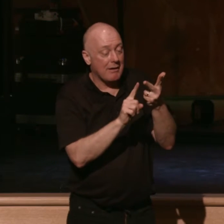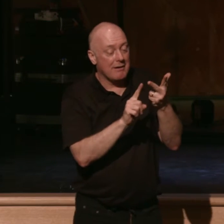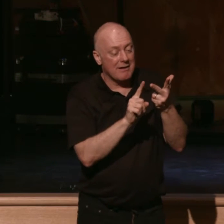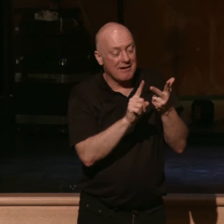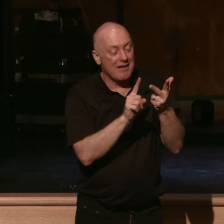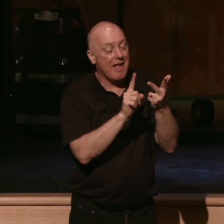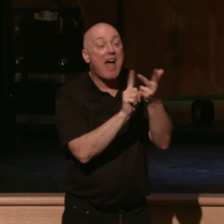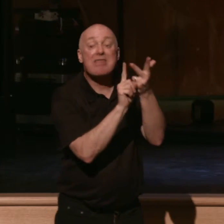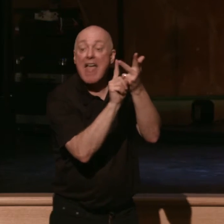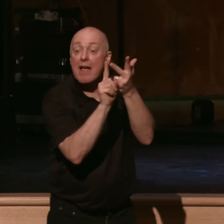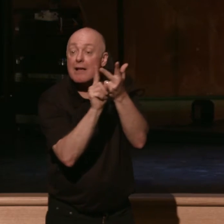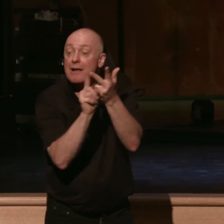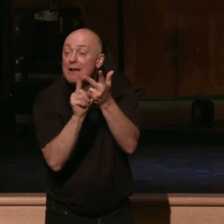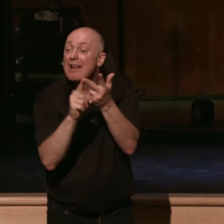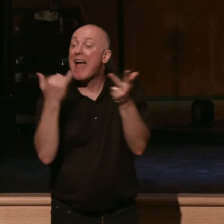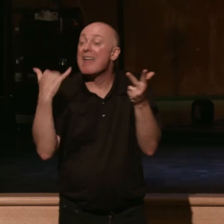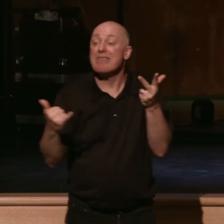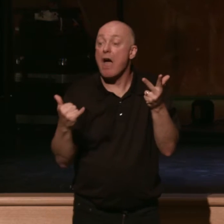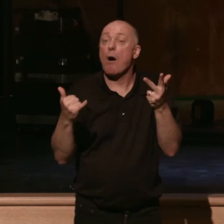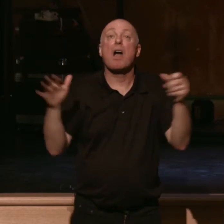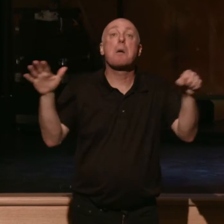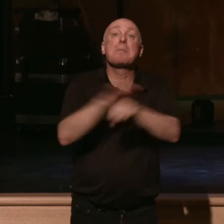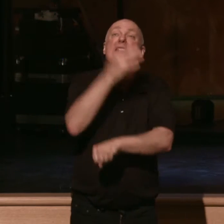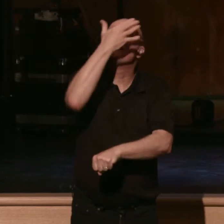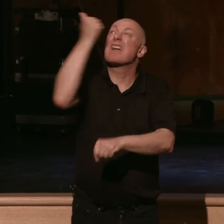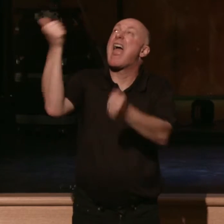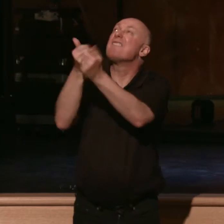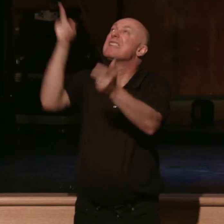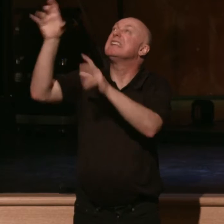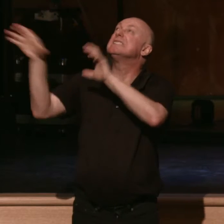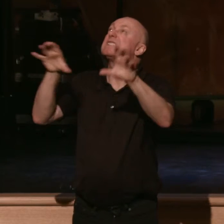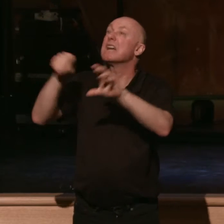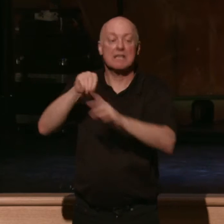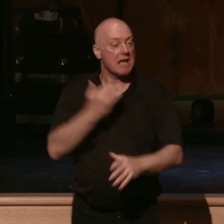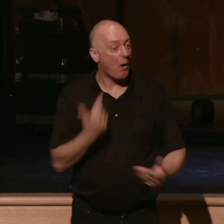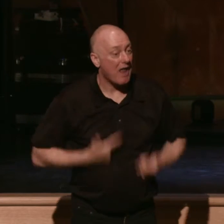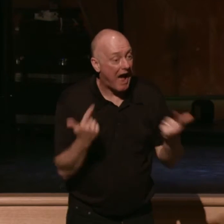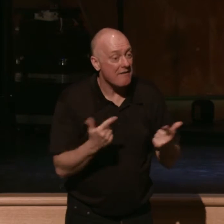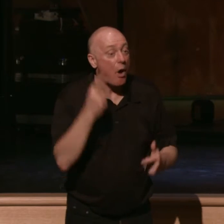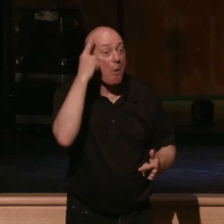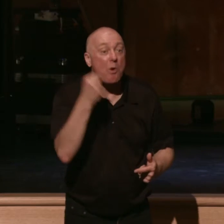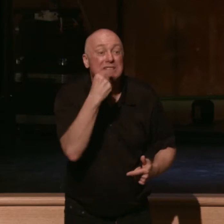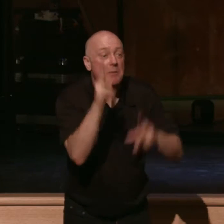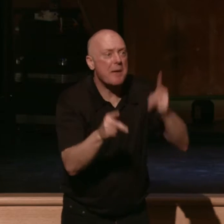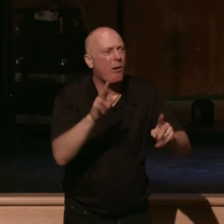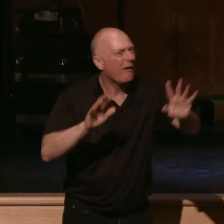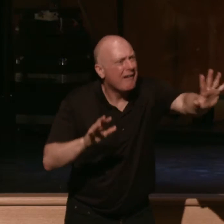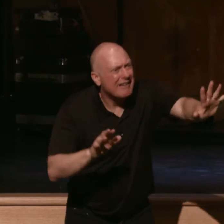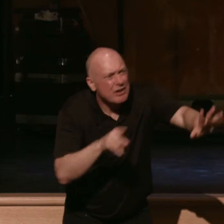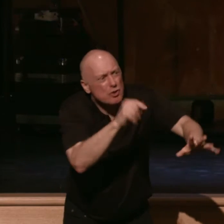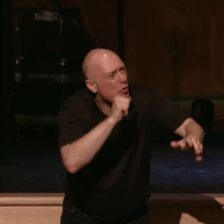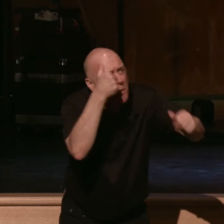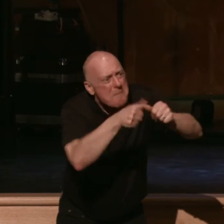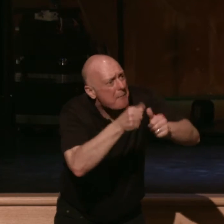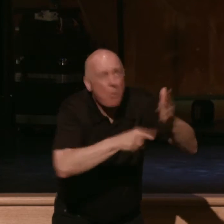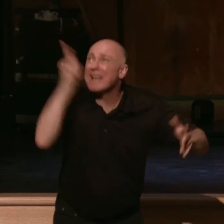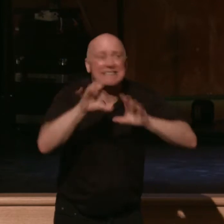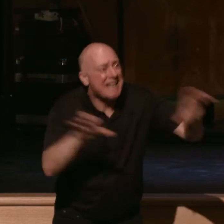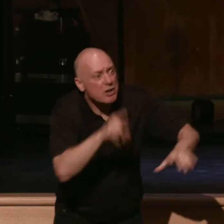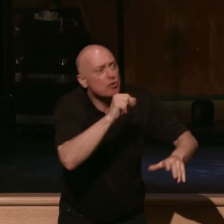and then now you completely forget everything that God has done in your life. Moses tells the people, look, don't you remember what he's done? Don't you remember how he's